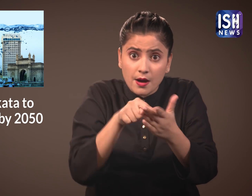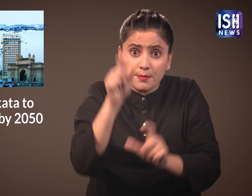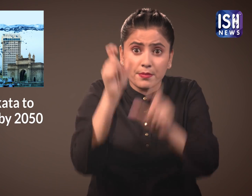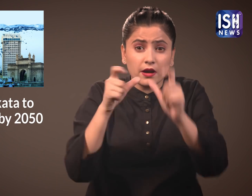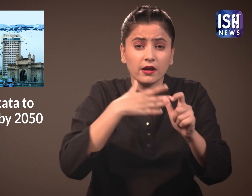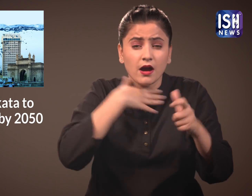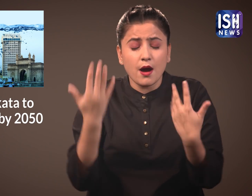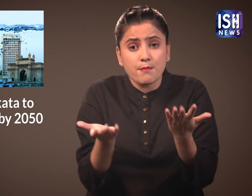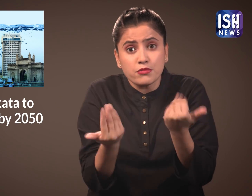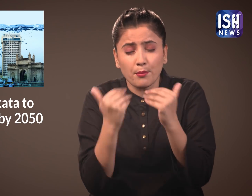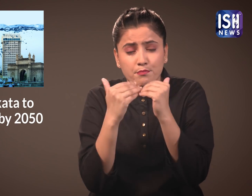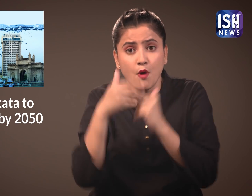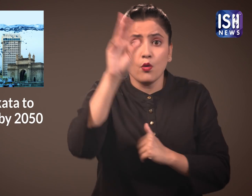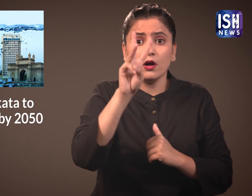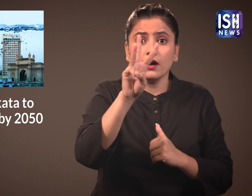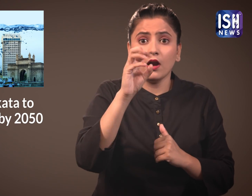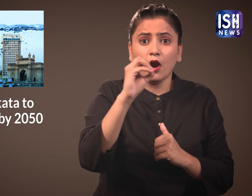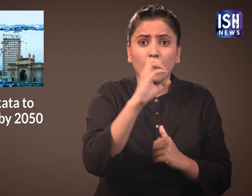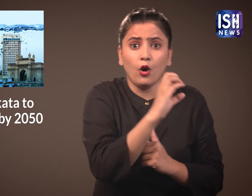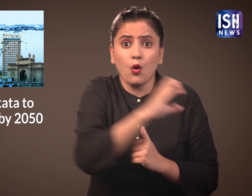More than 30 crores people will die.